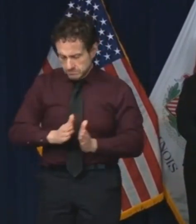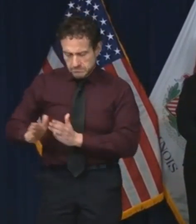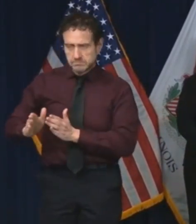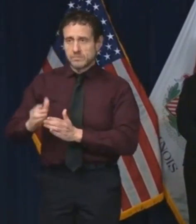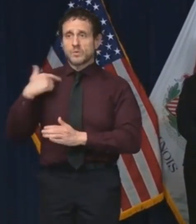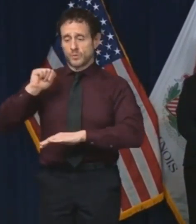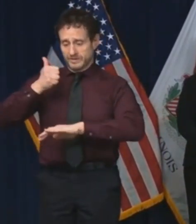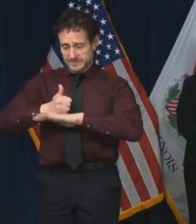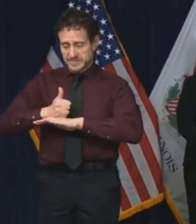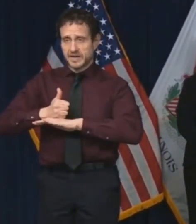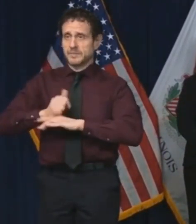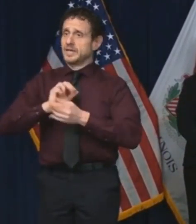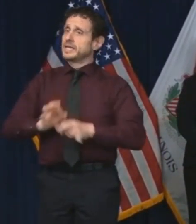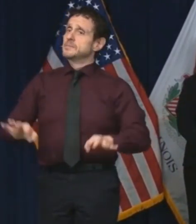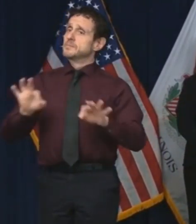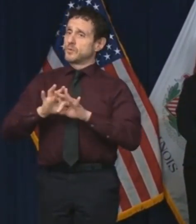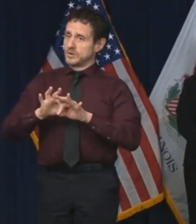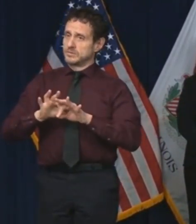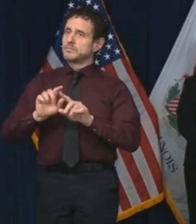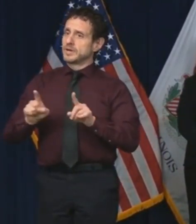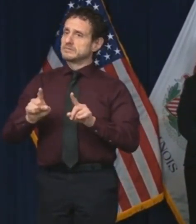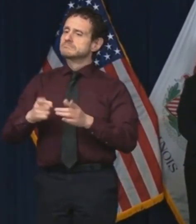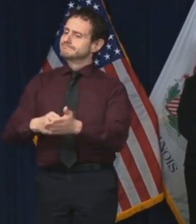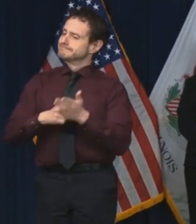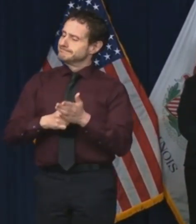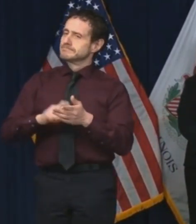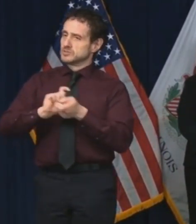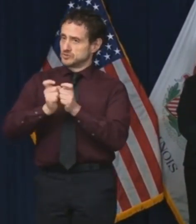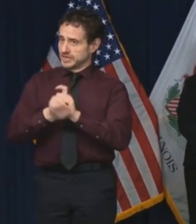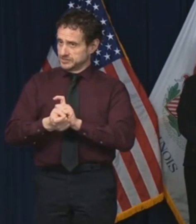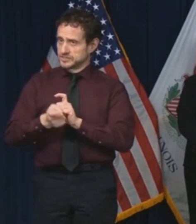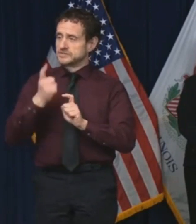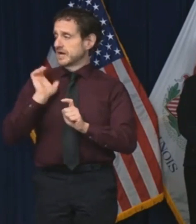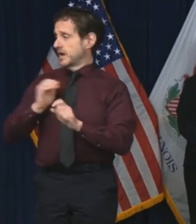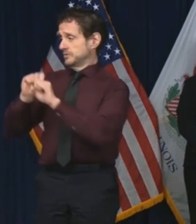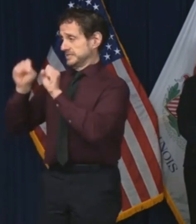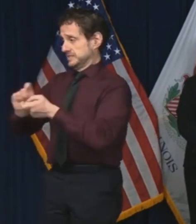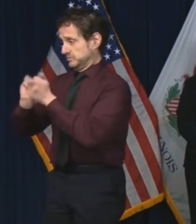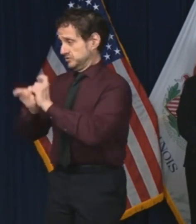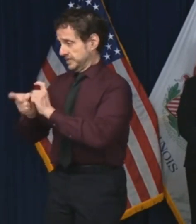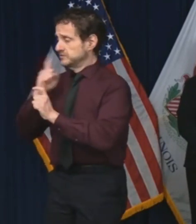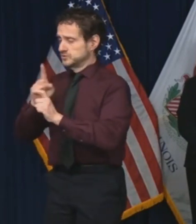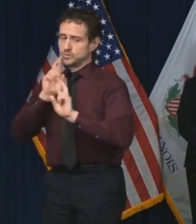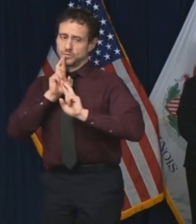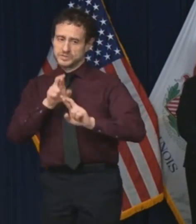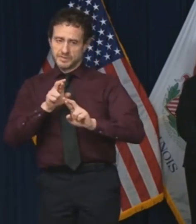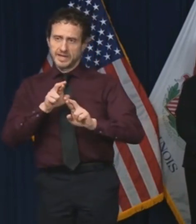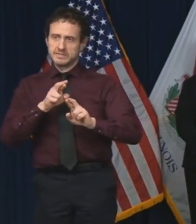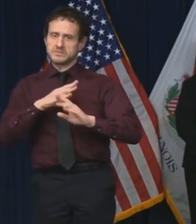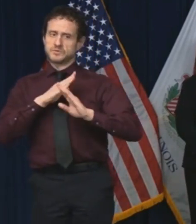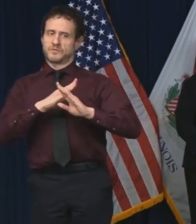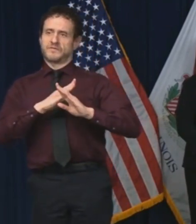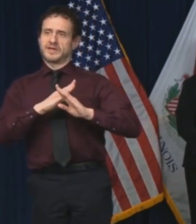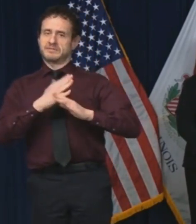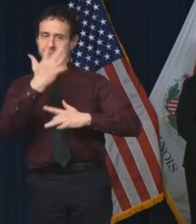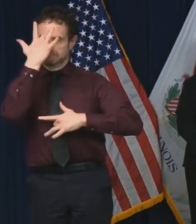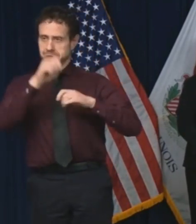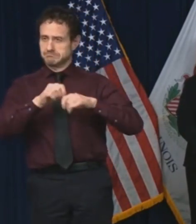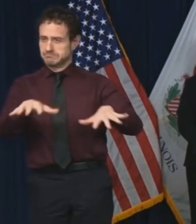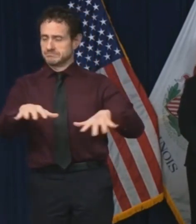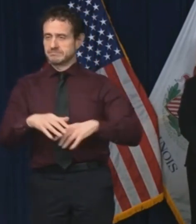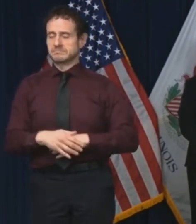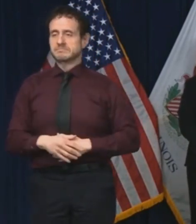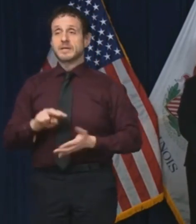made urgent and necessary changes to our system in response to the spread of COVID-19. Here's what that means